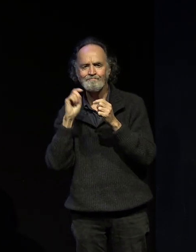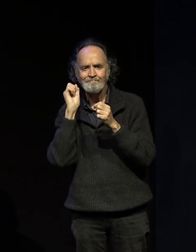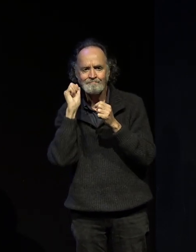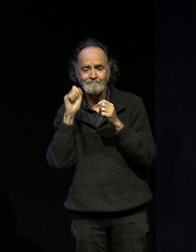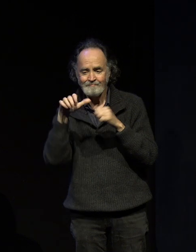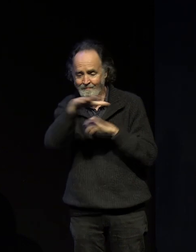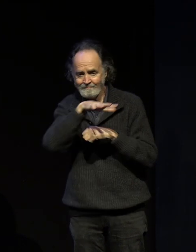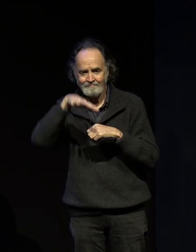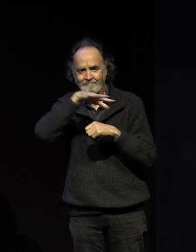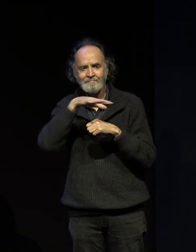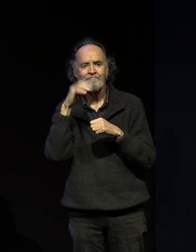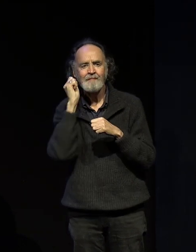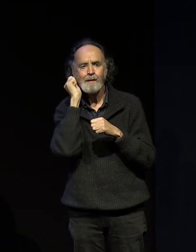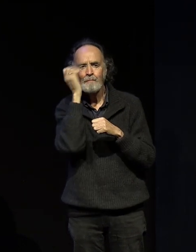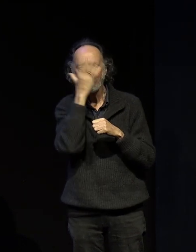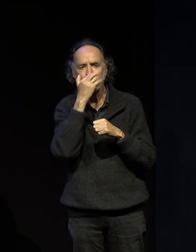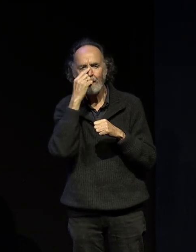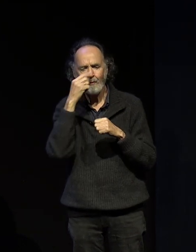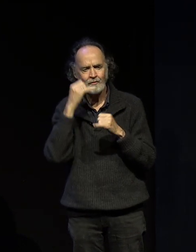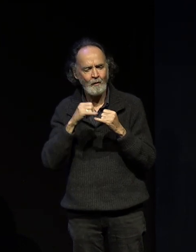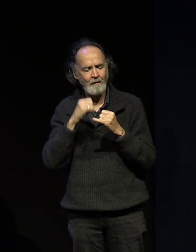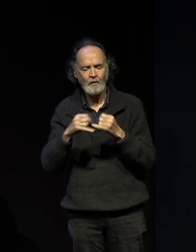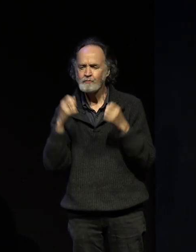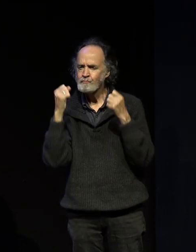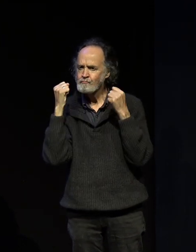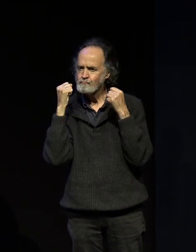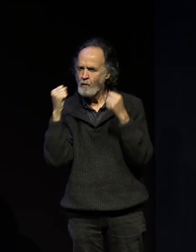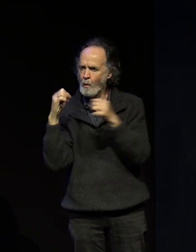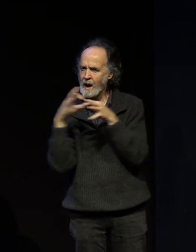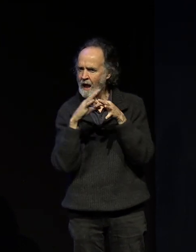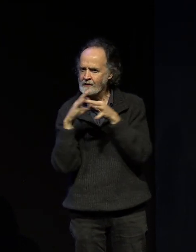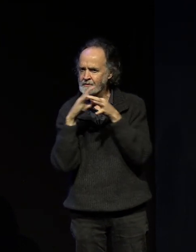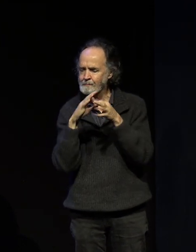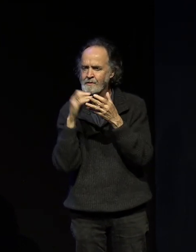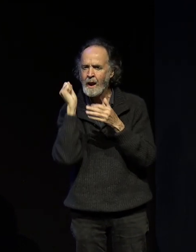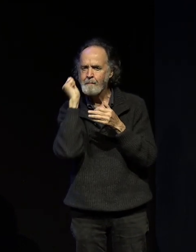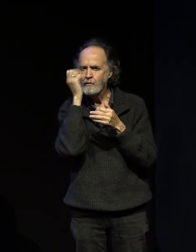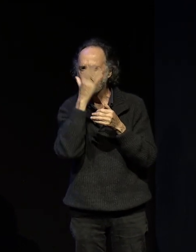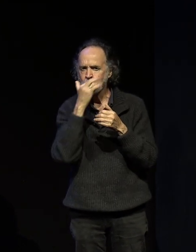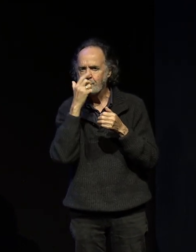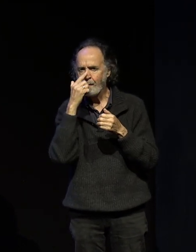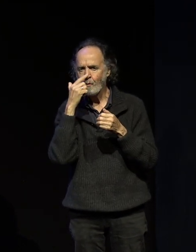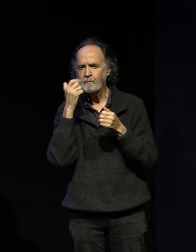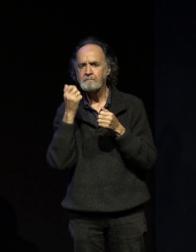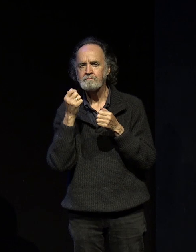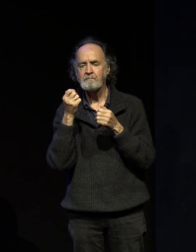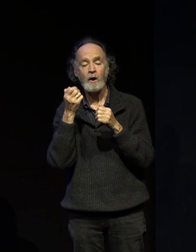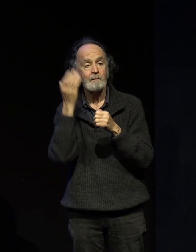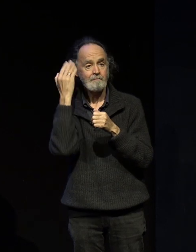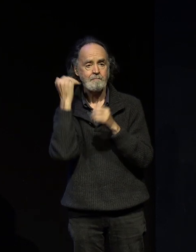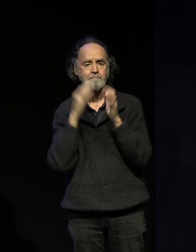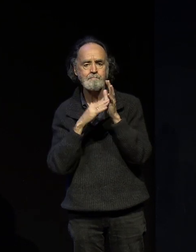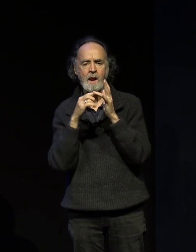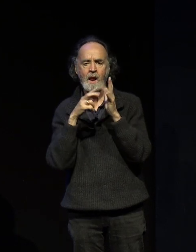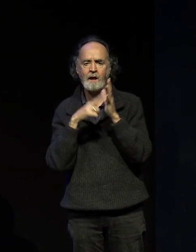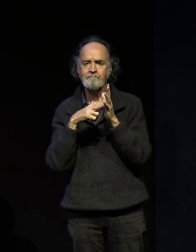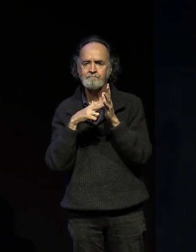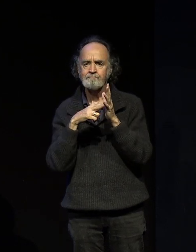important to us here at the College so it's lovely for us to recognise that and as we had a staff meeting on Monday we were